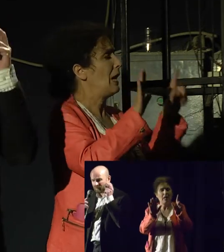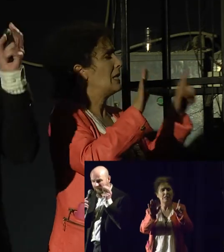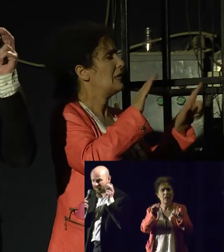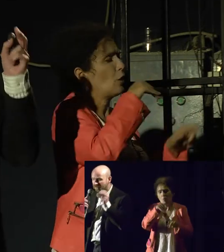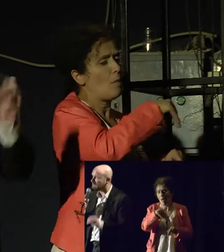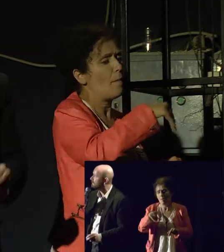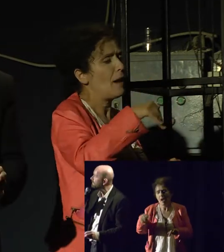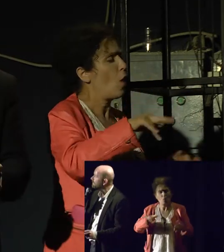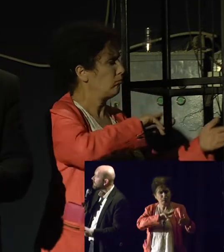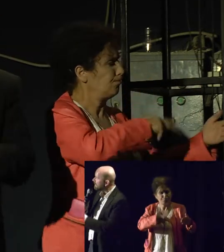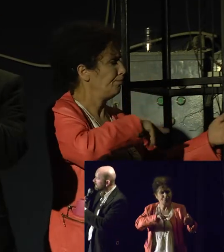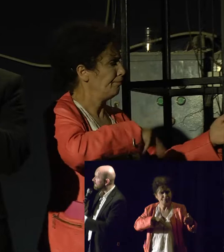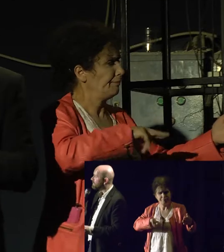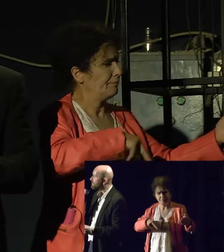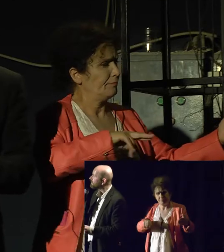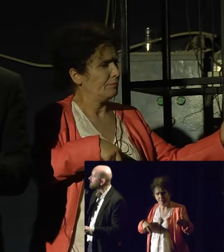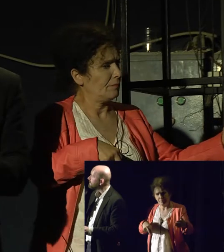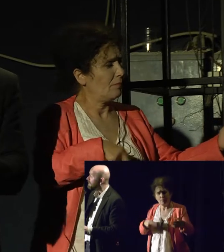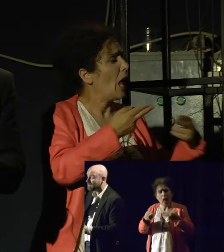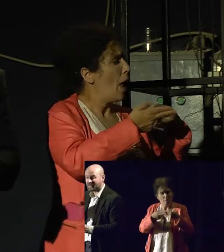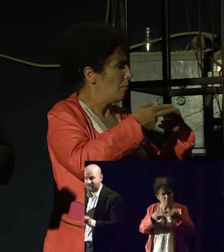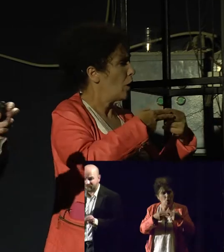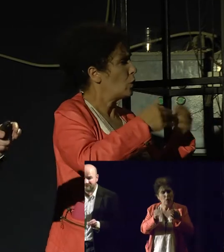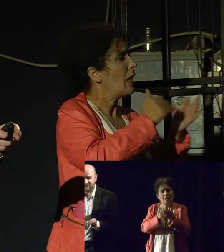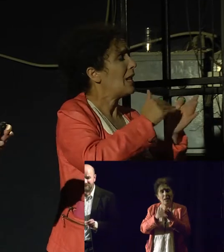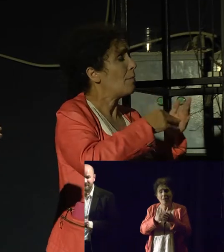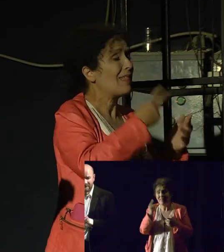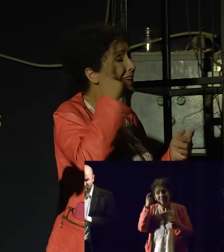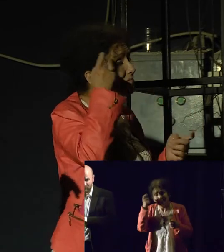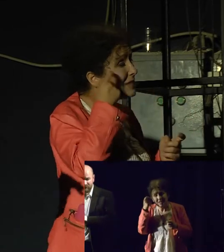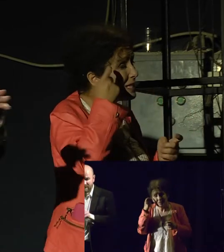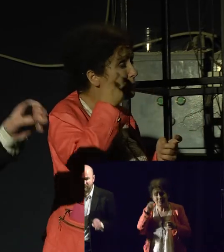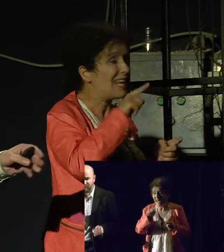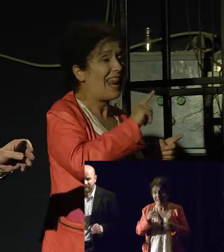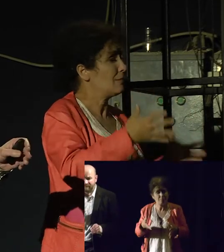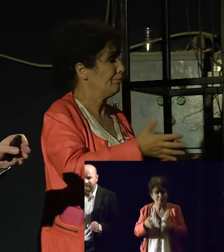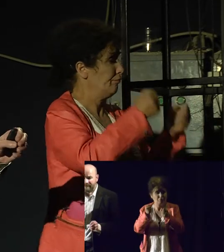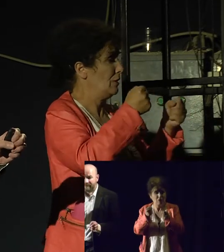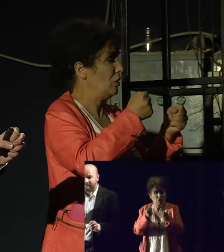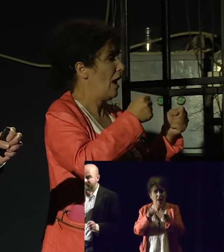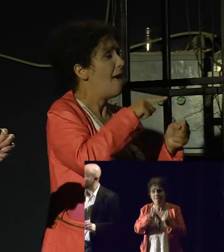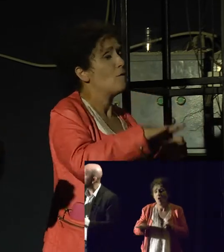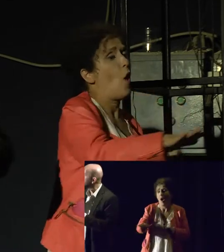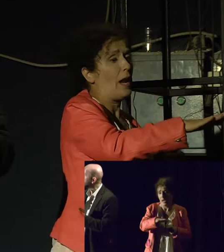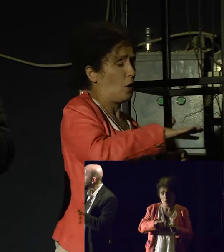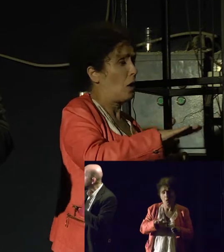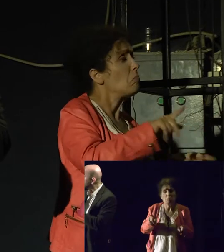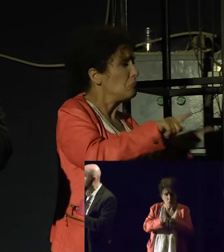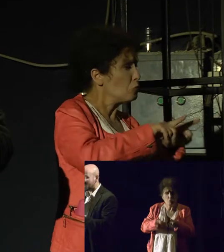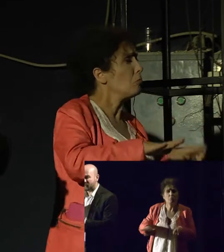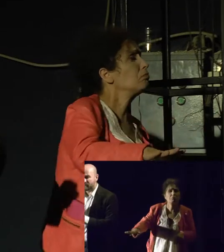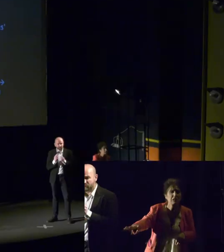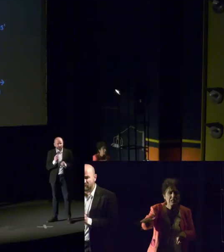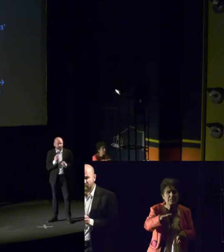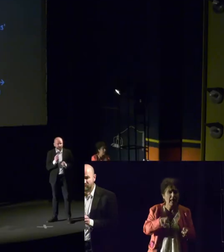capacity and what they're thinking of. And as I'm sure you've seen in this region, but also everywhere, the